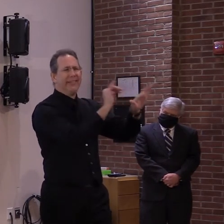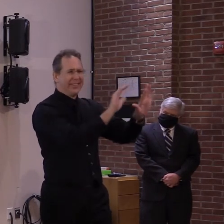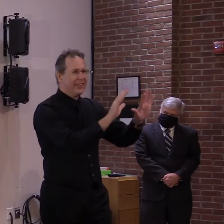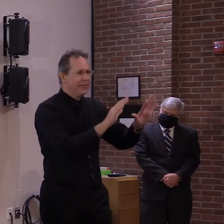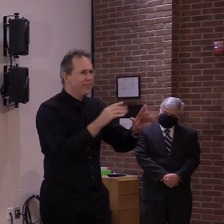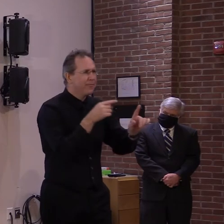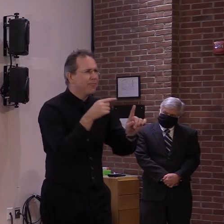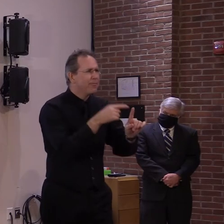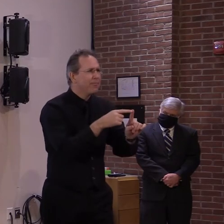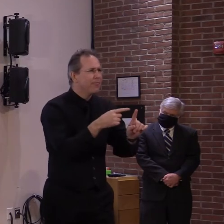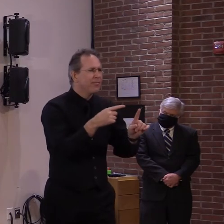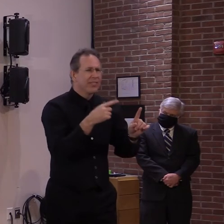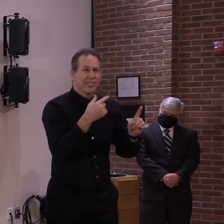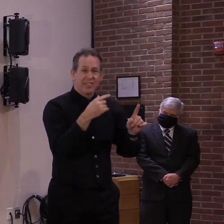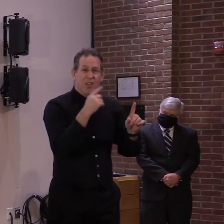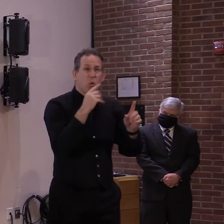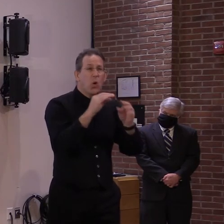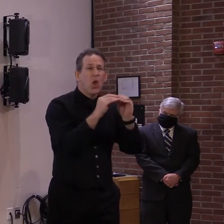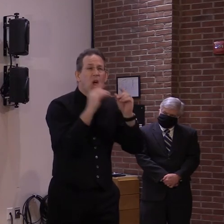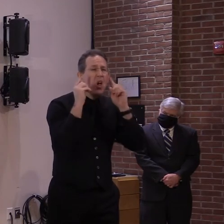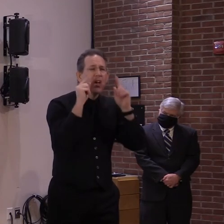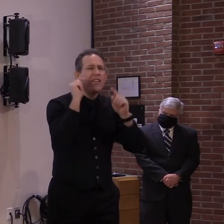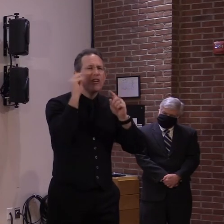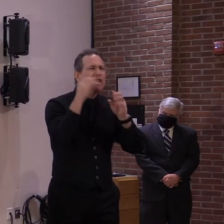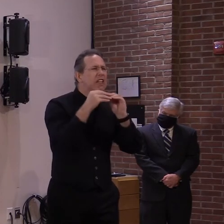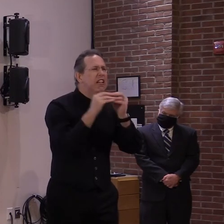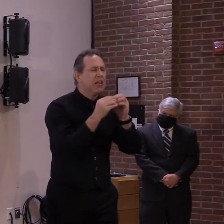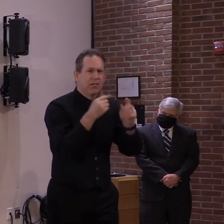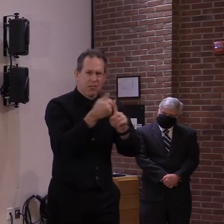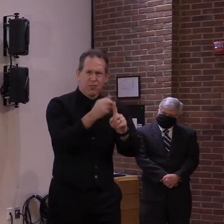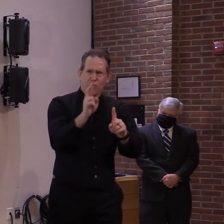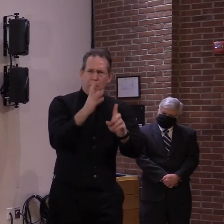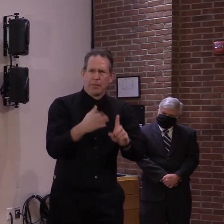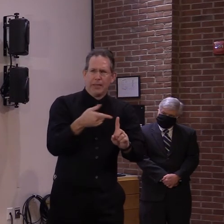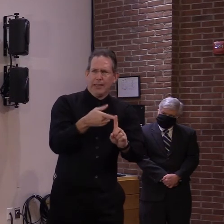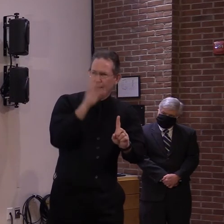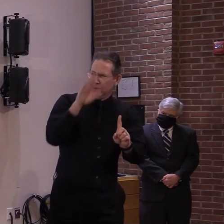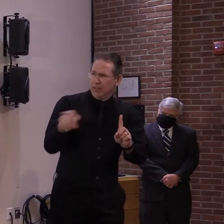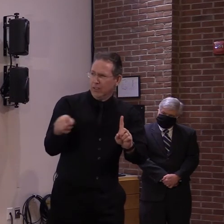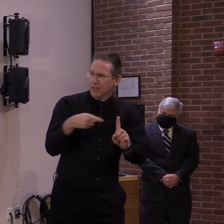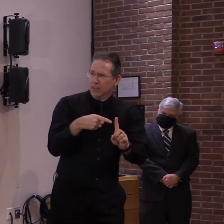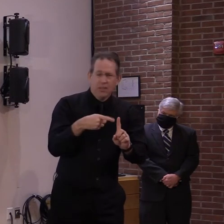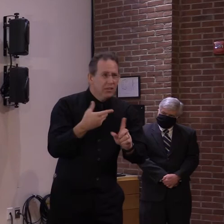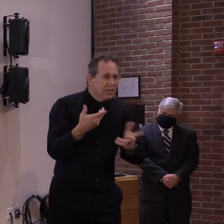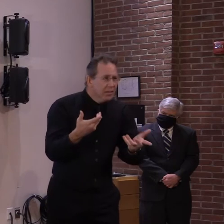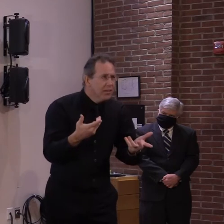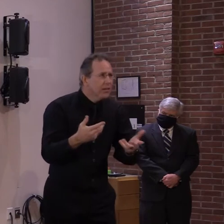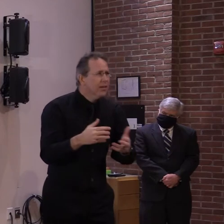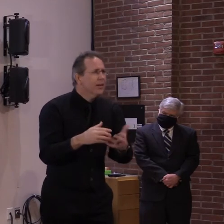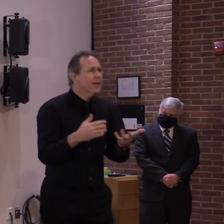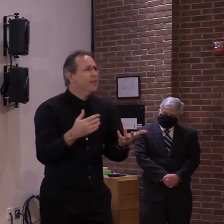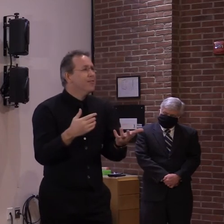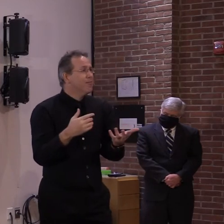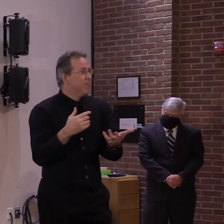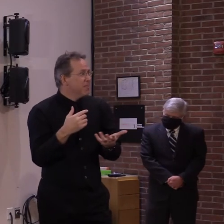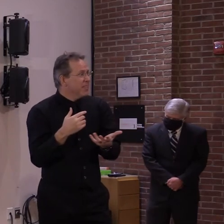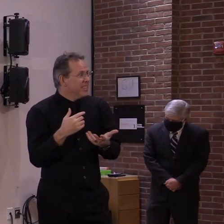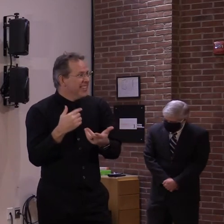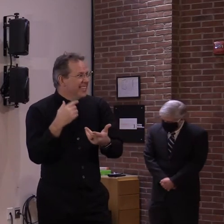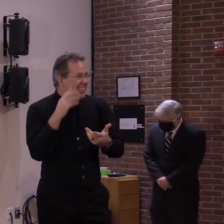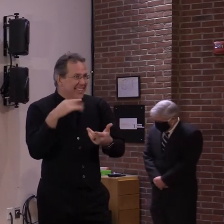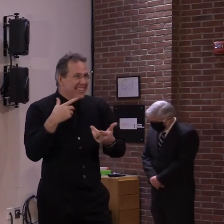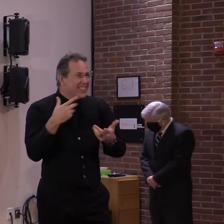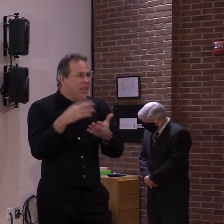think I've been very vocal and as you have probably written about, uh, about, uh, what I believe this was a fair,